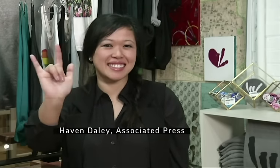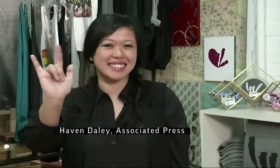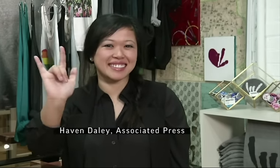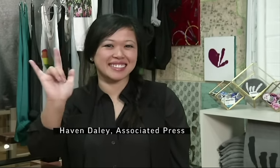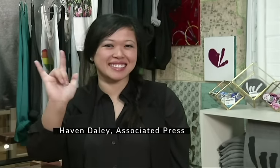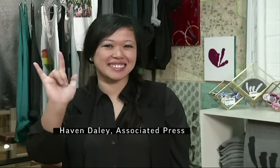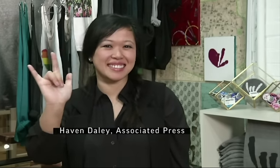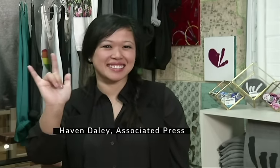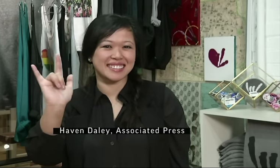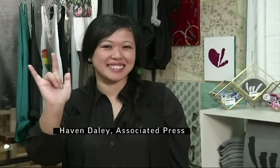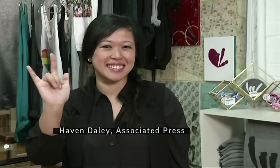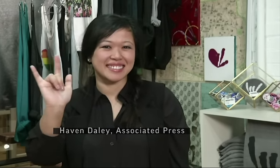Associated Press.